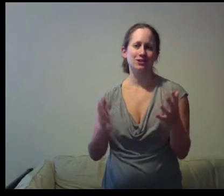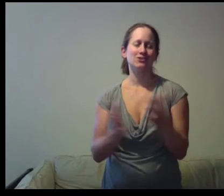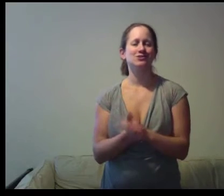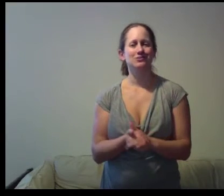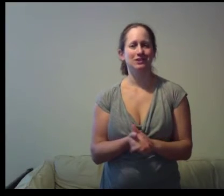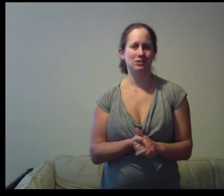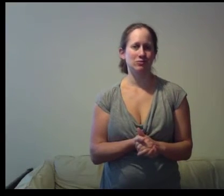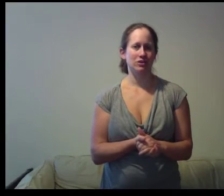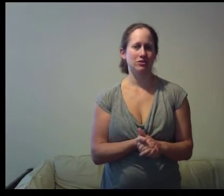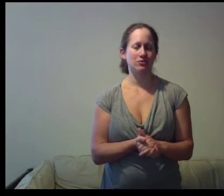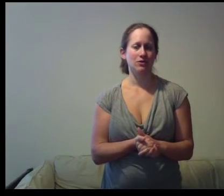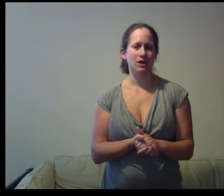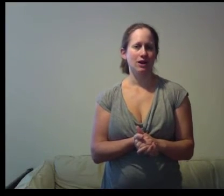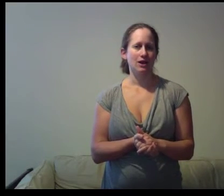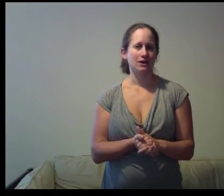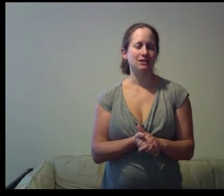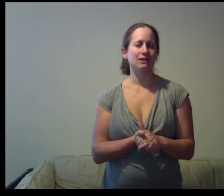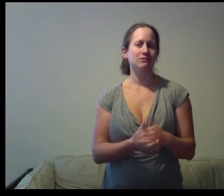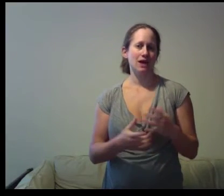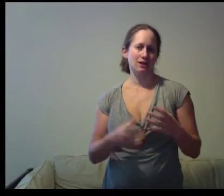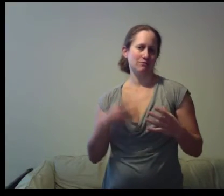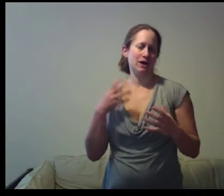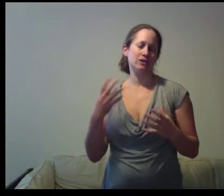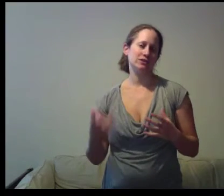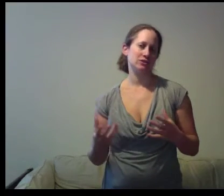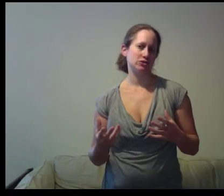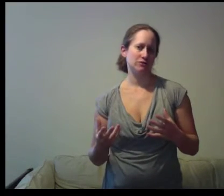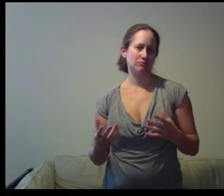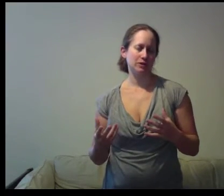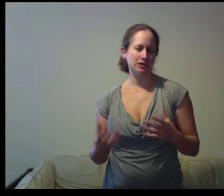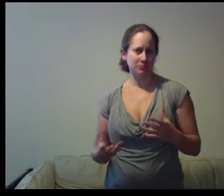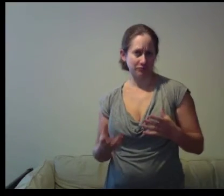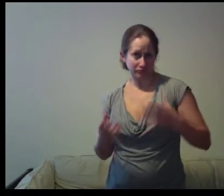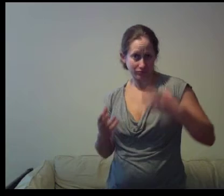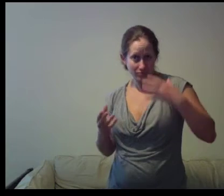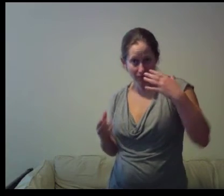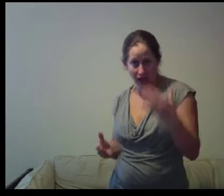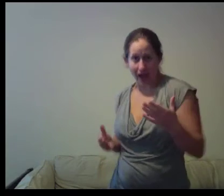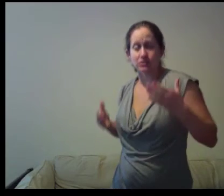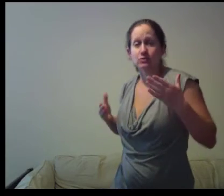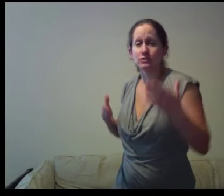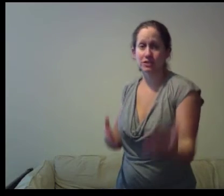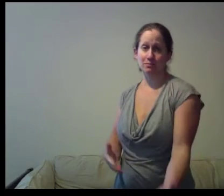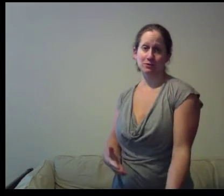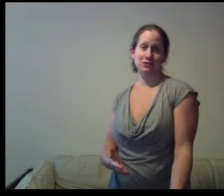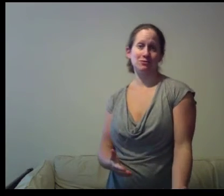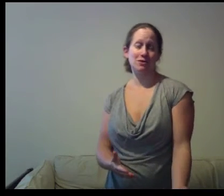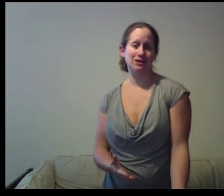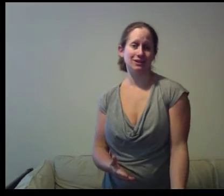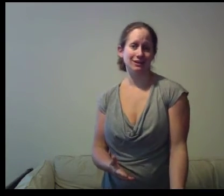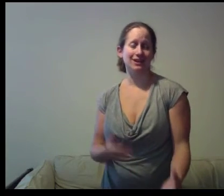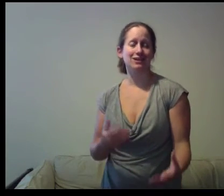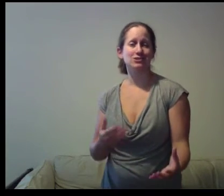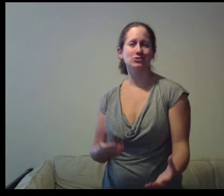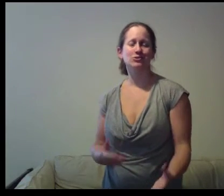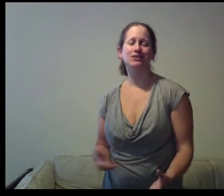share those two things with you and to give you that mindset shift because as you step into your marketing and as you do it